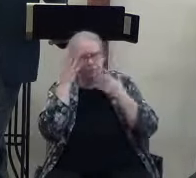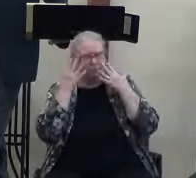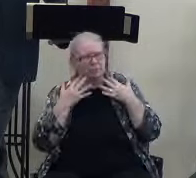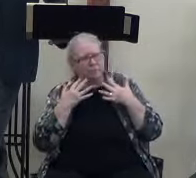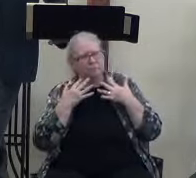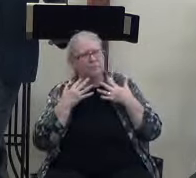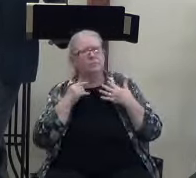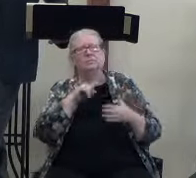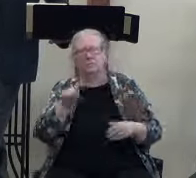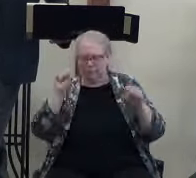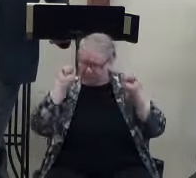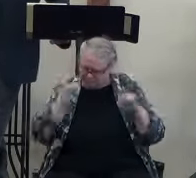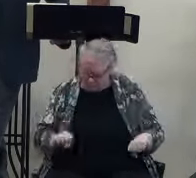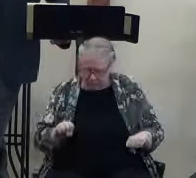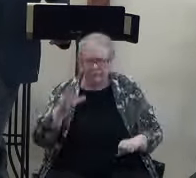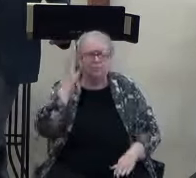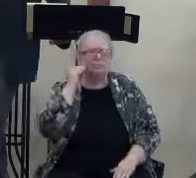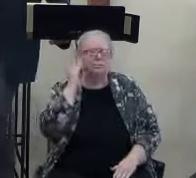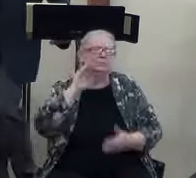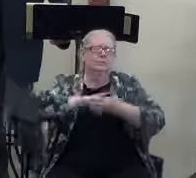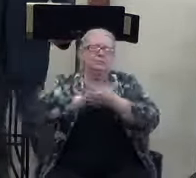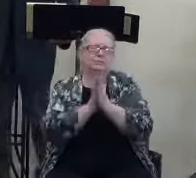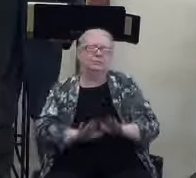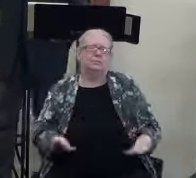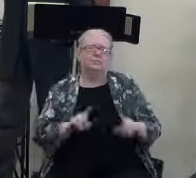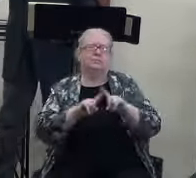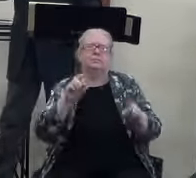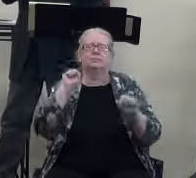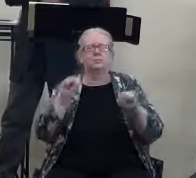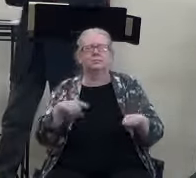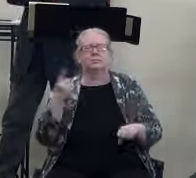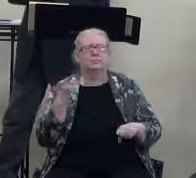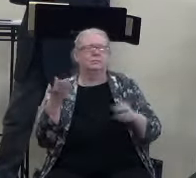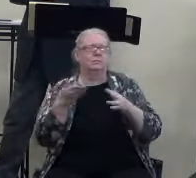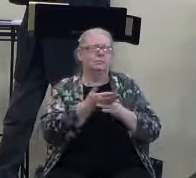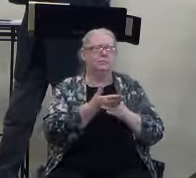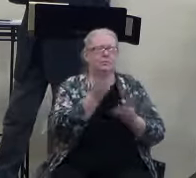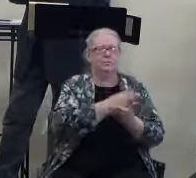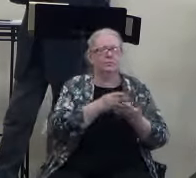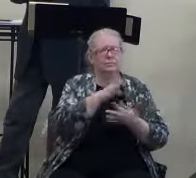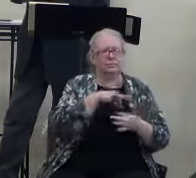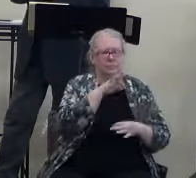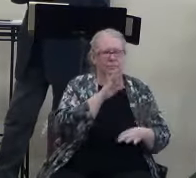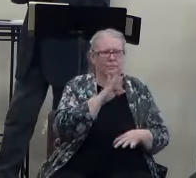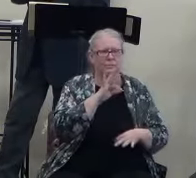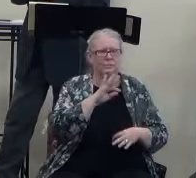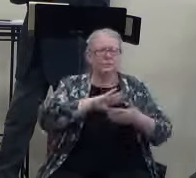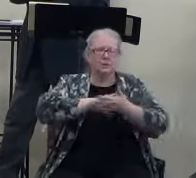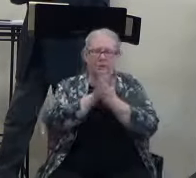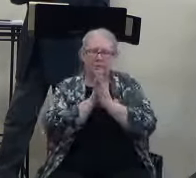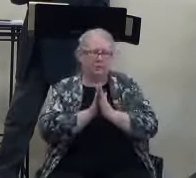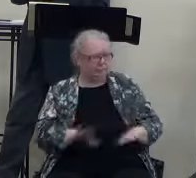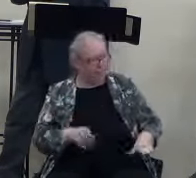There can be peace. And it can only come from the Holy Spirit. He says, peace I leave